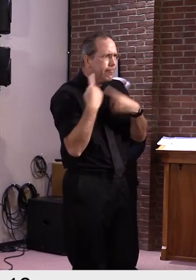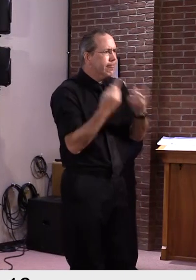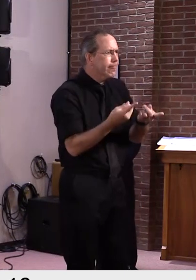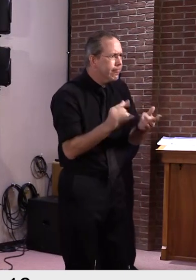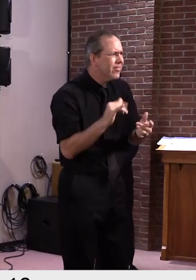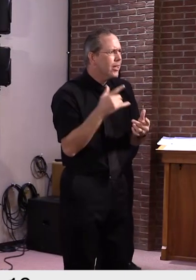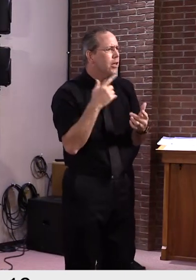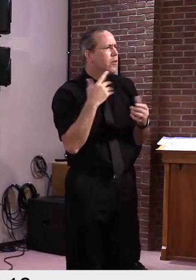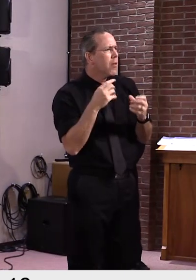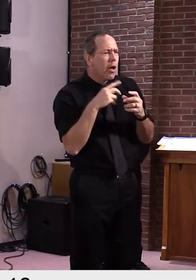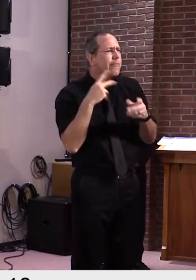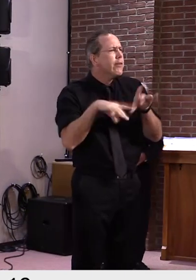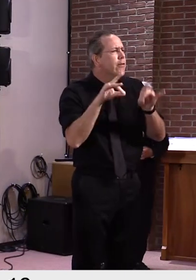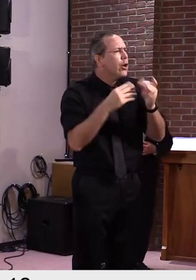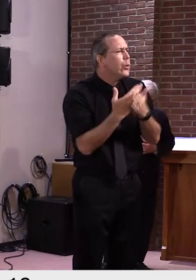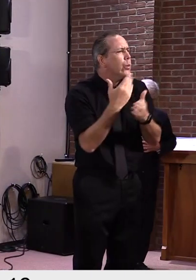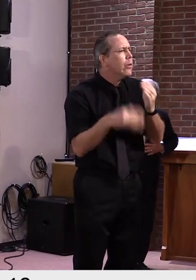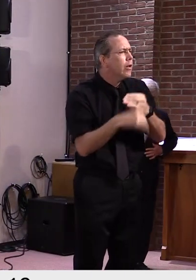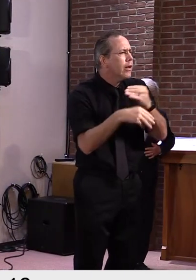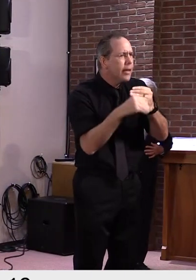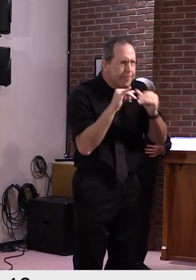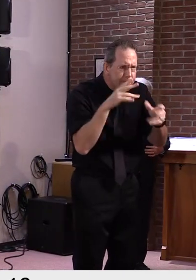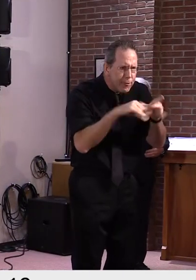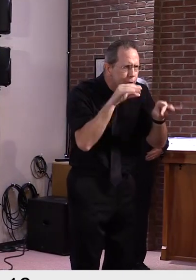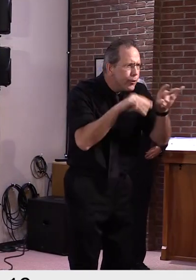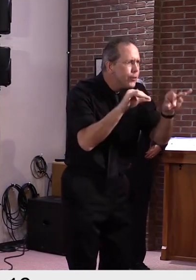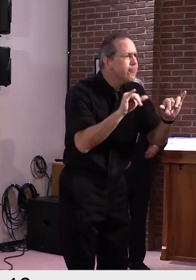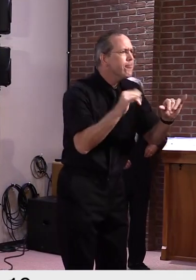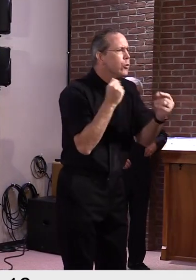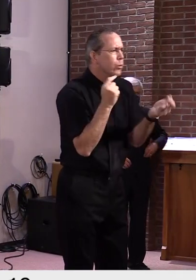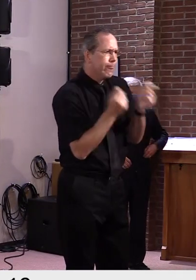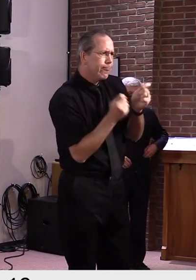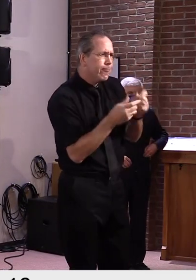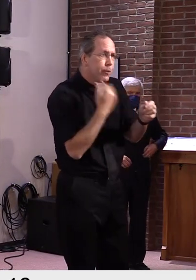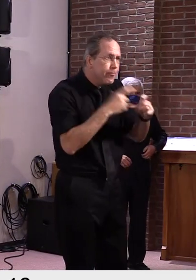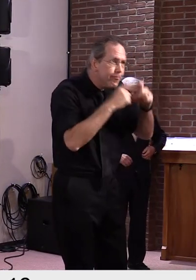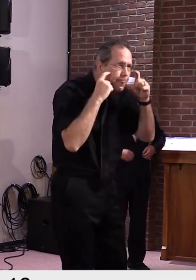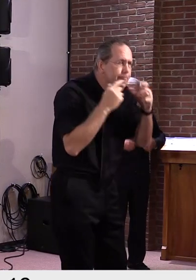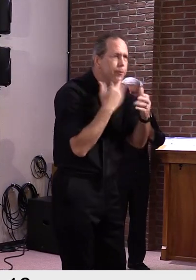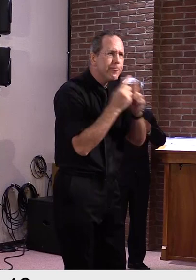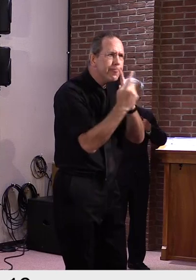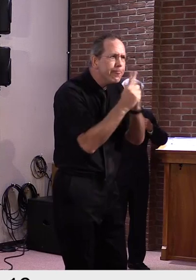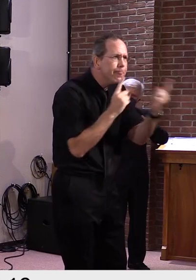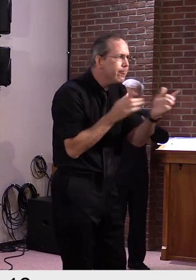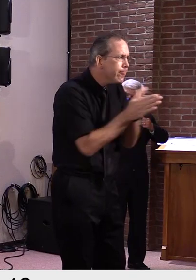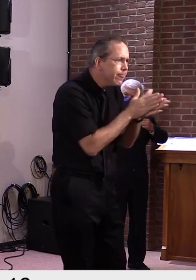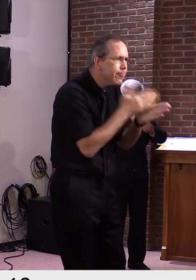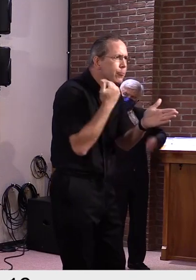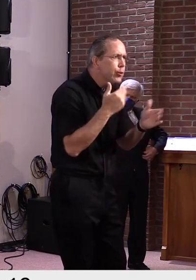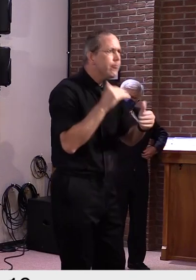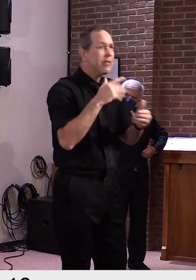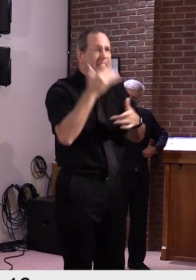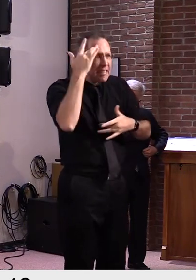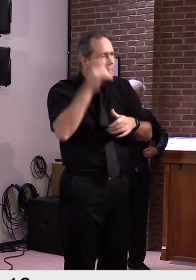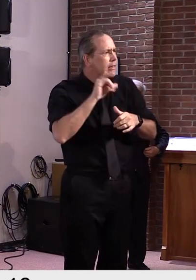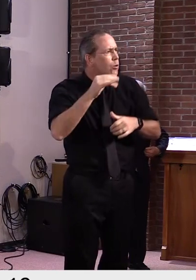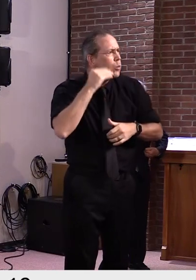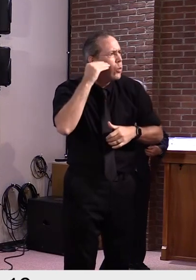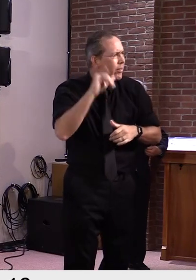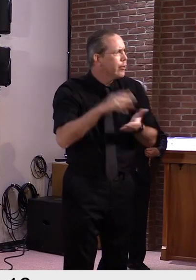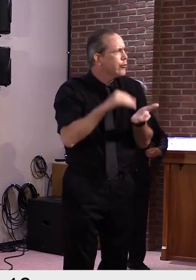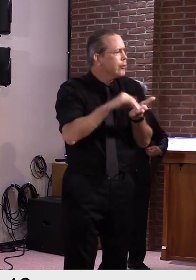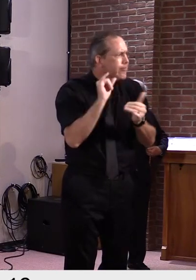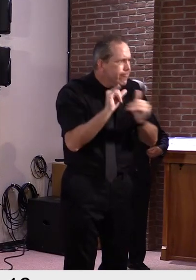slow the spread. With all that we learned and with your hard work we suppress the virus here in Vermont